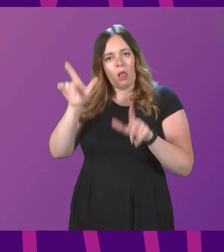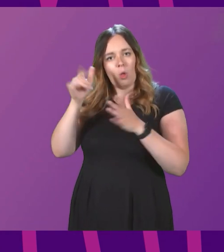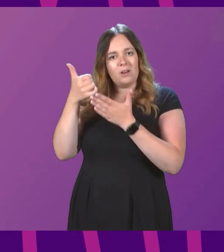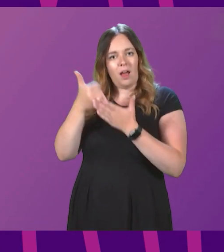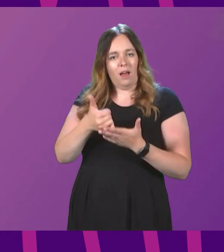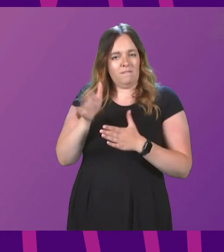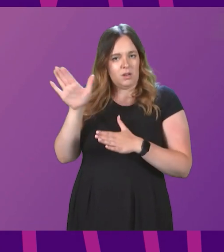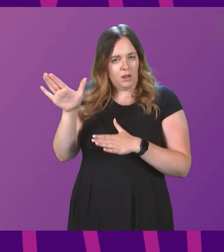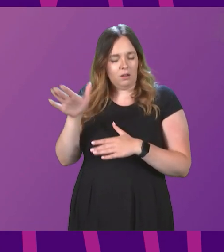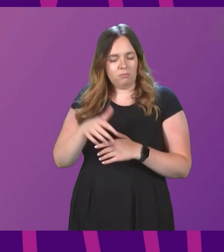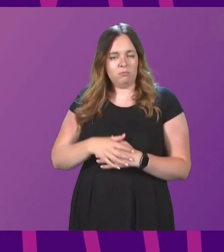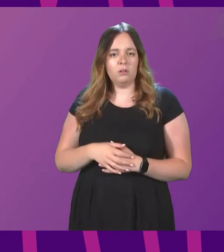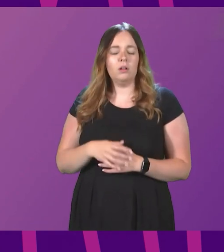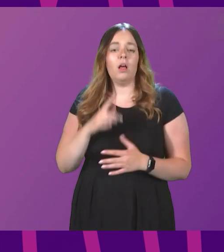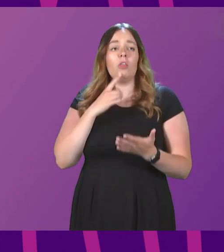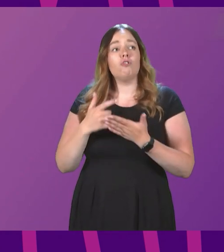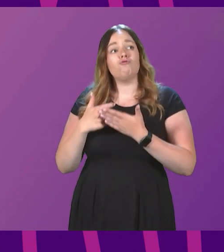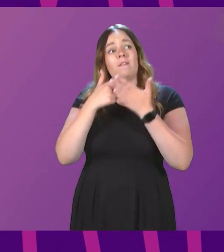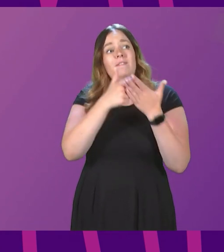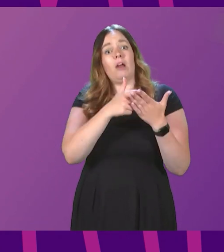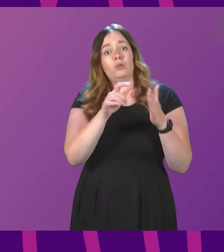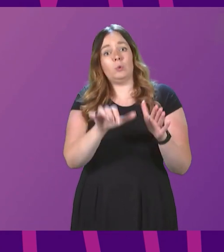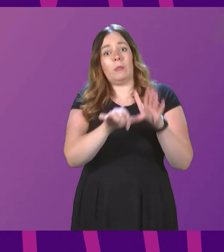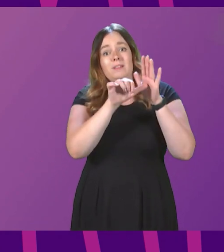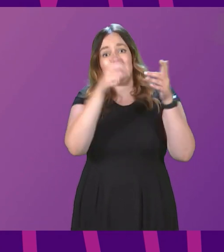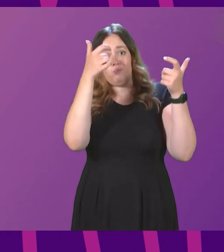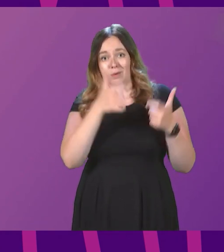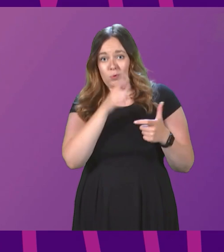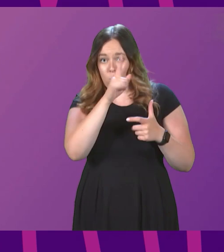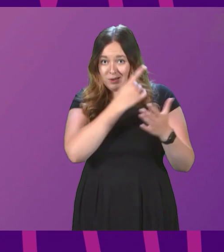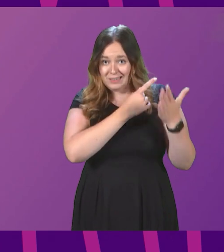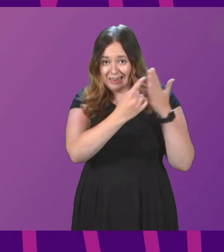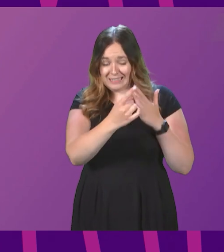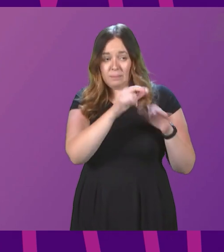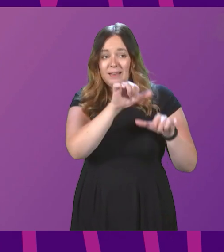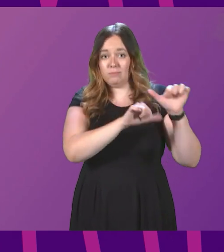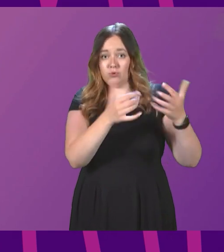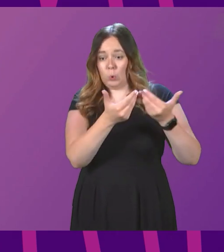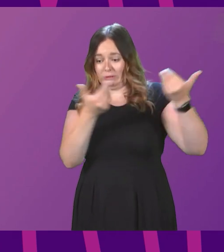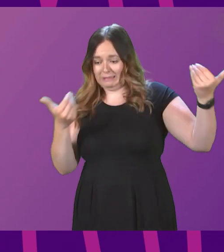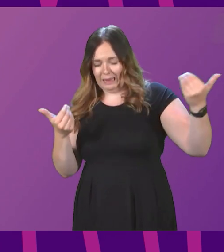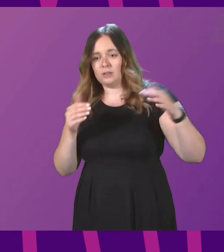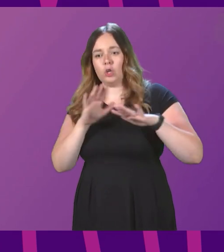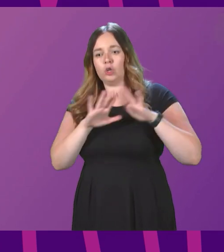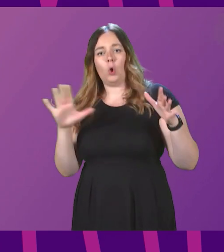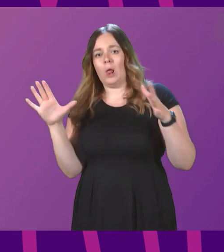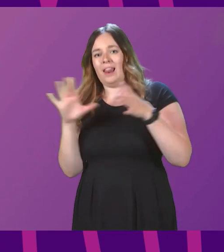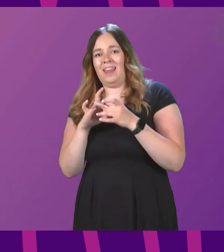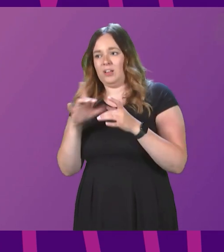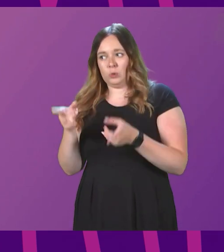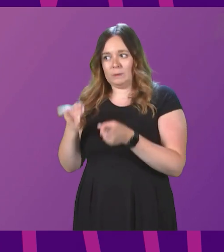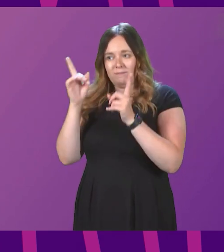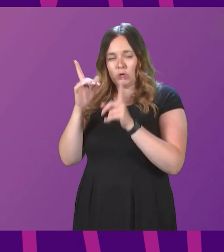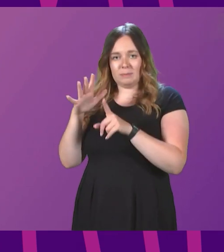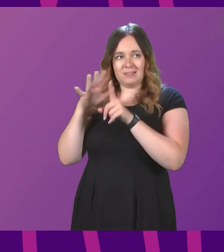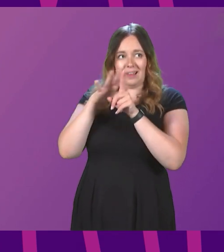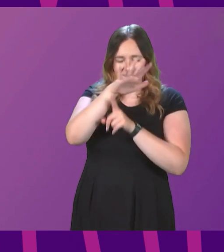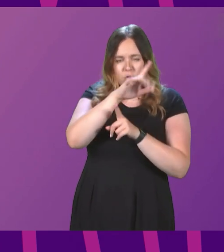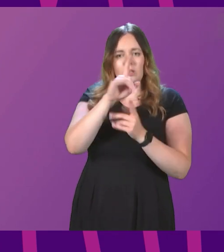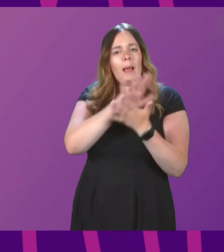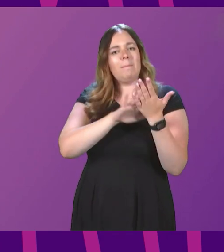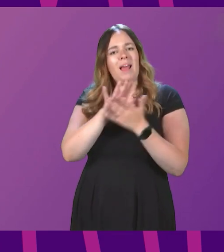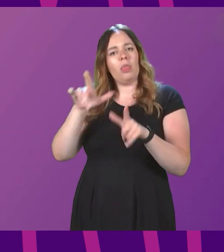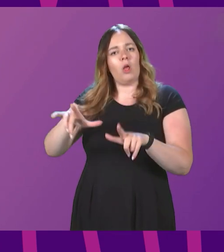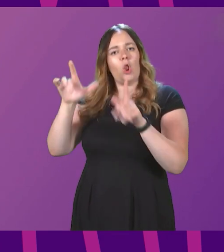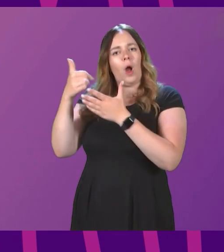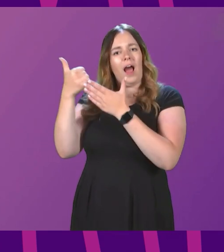Advocate. Given that the referral to the Supreme Court is an independent process, free from the influence of the First Minister, then surely the